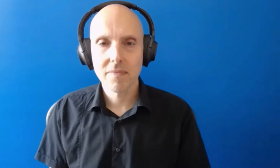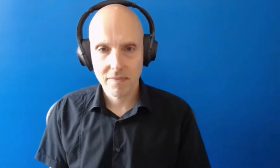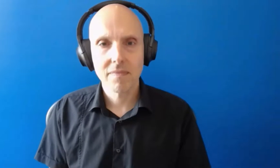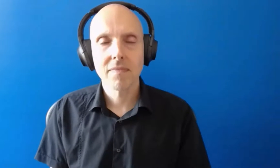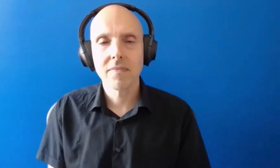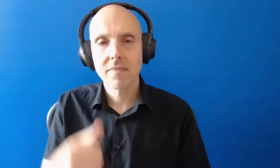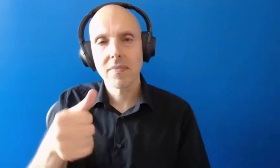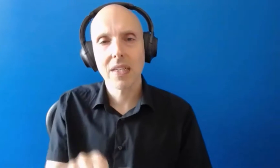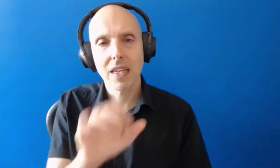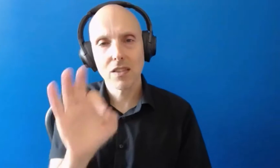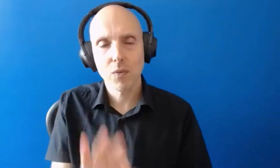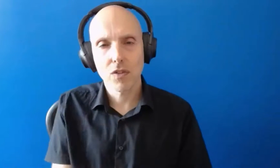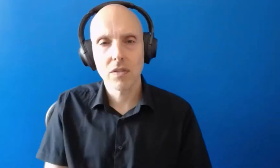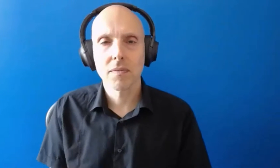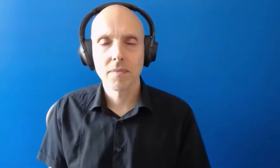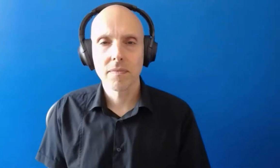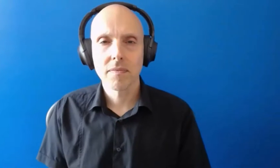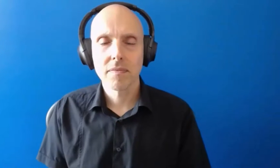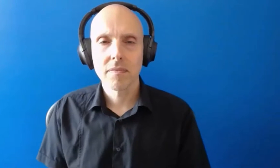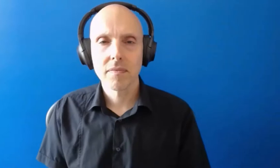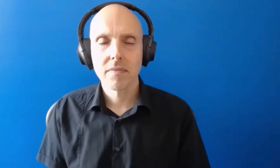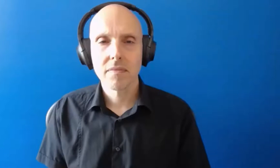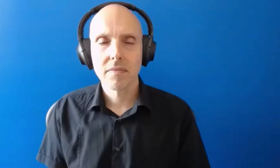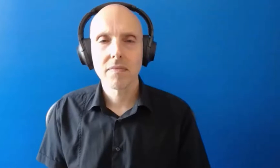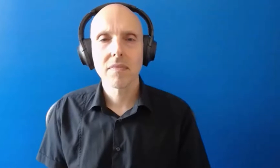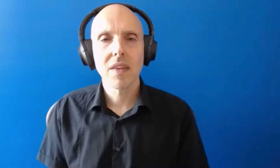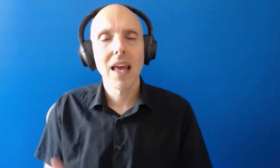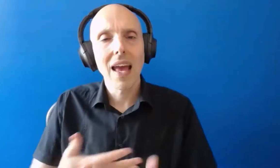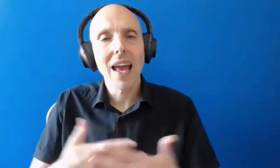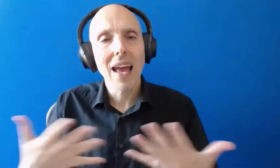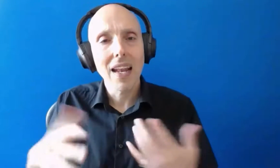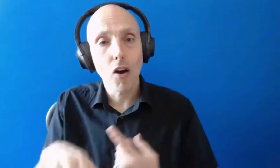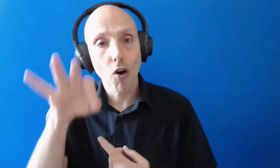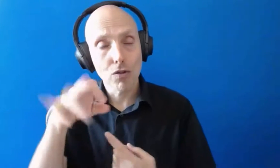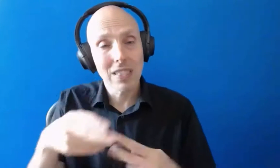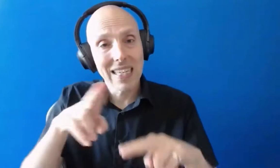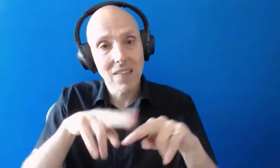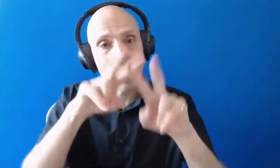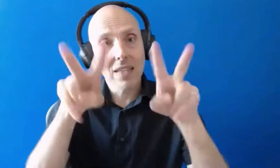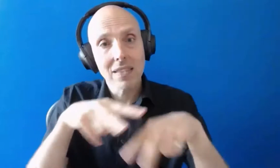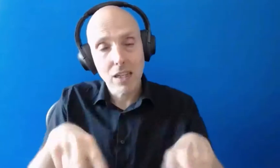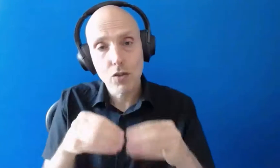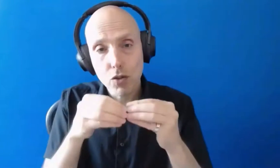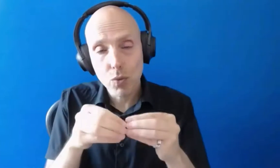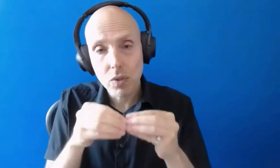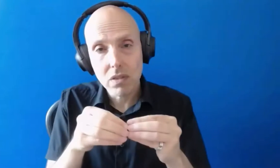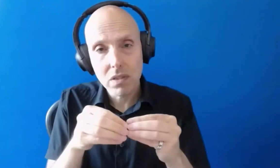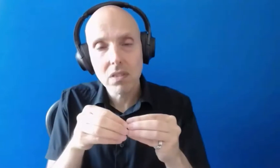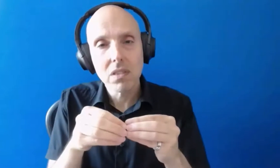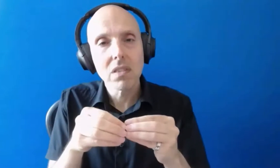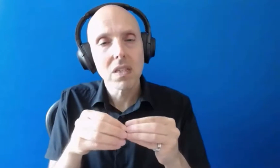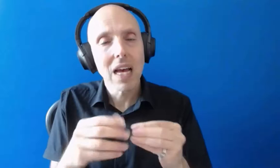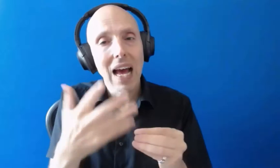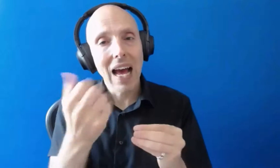is are there any options for international students are there any alternatives to the travel allowance for international